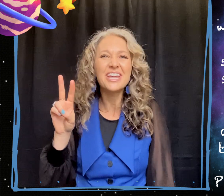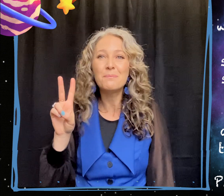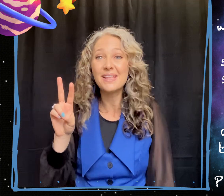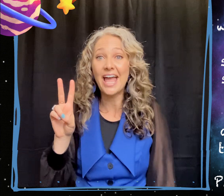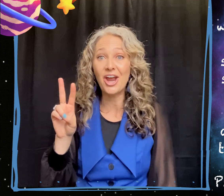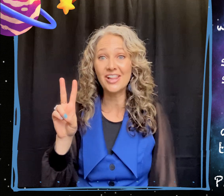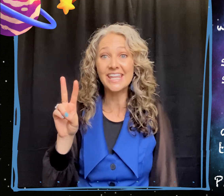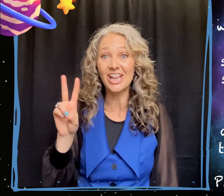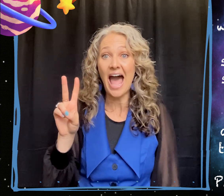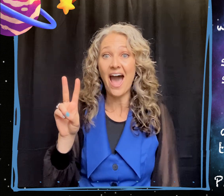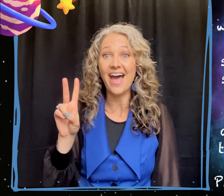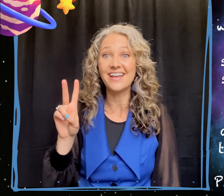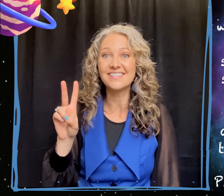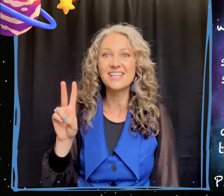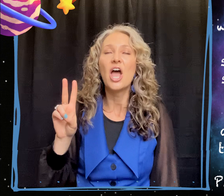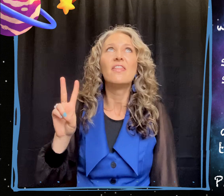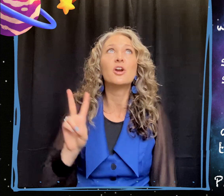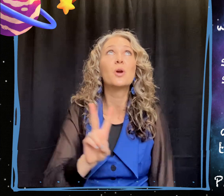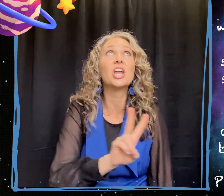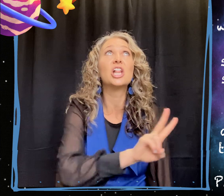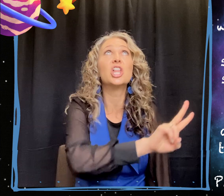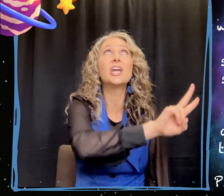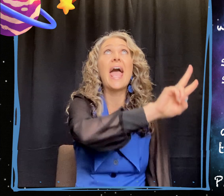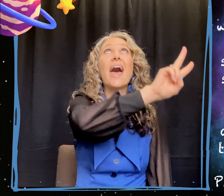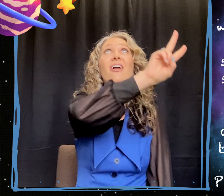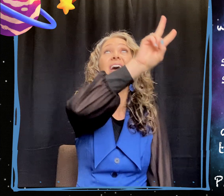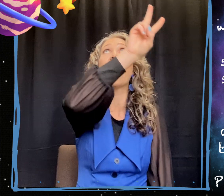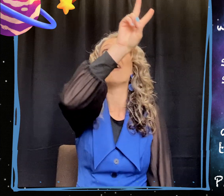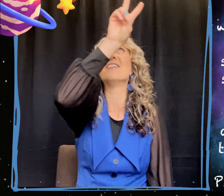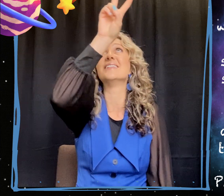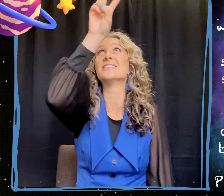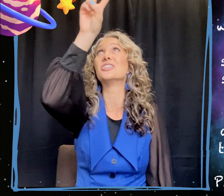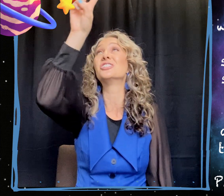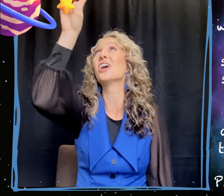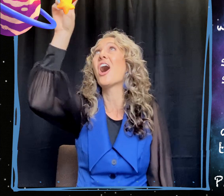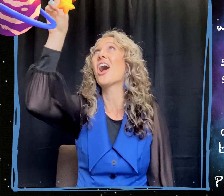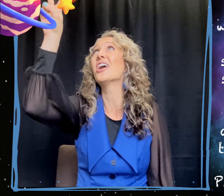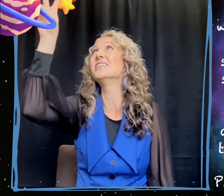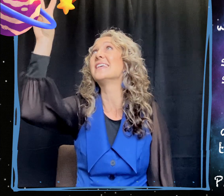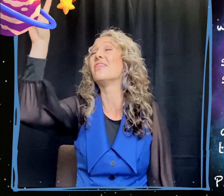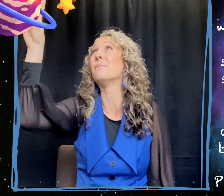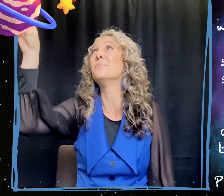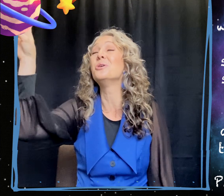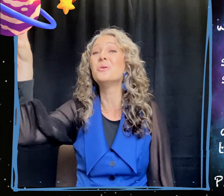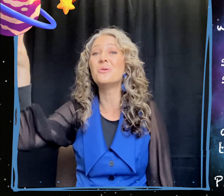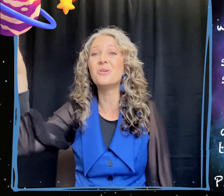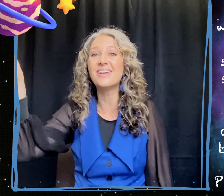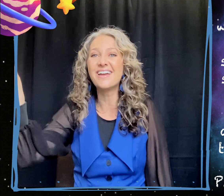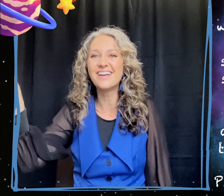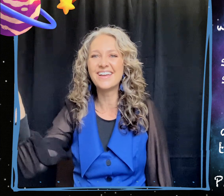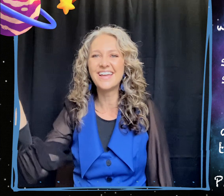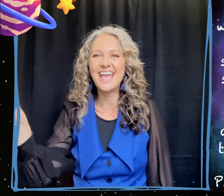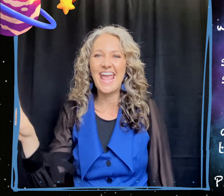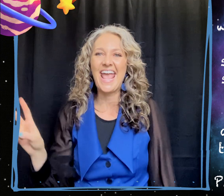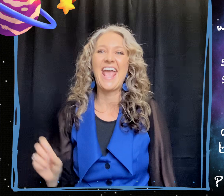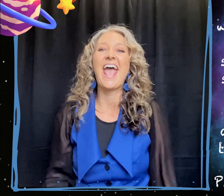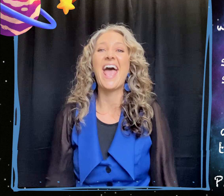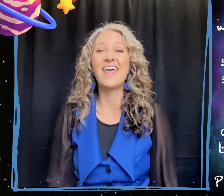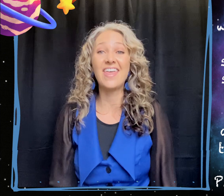they're going to be like our little eyes. Then we're going to look at the heavens, the stars and the moon and